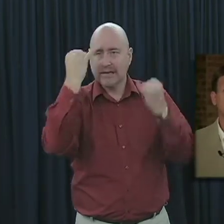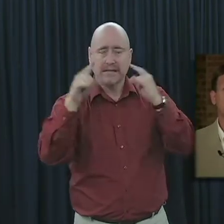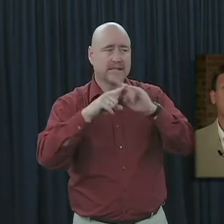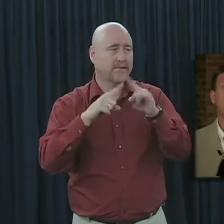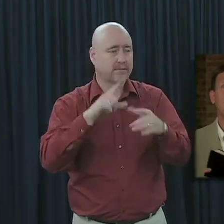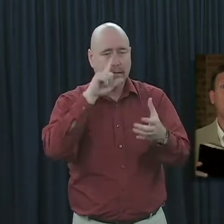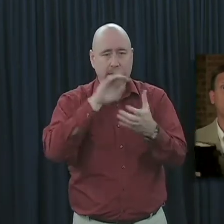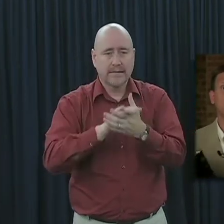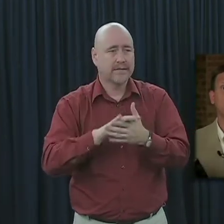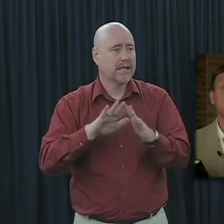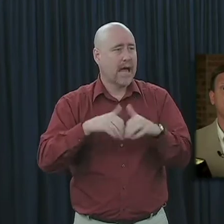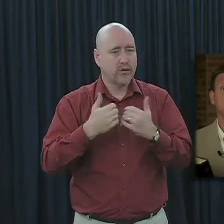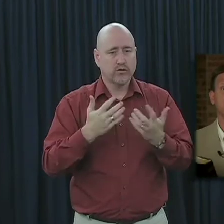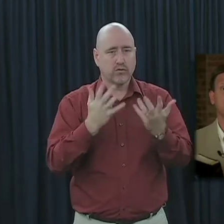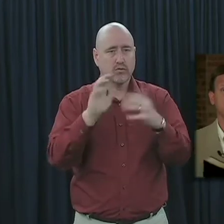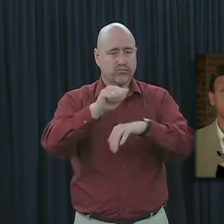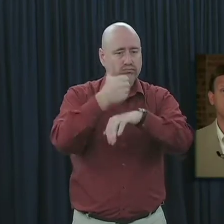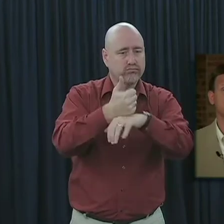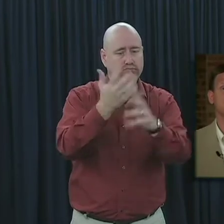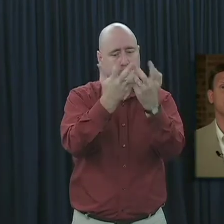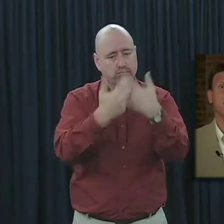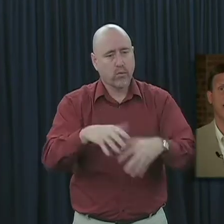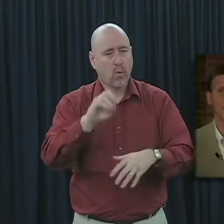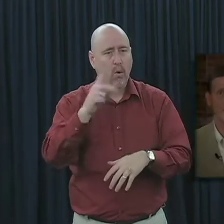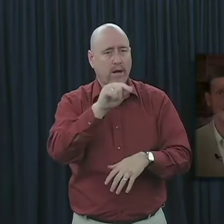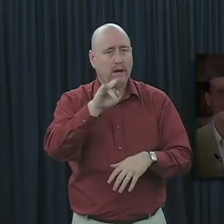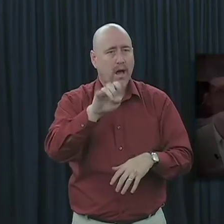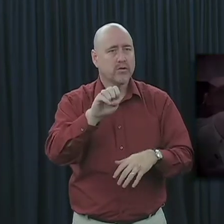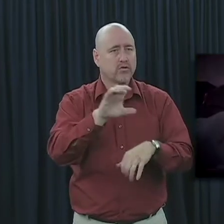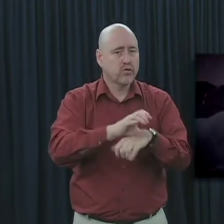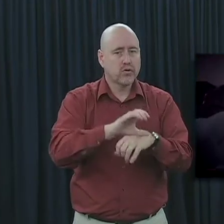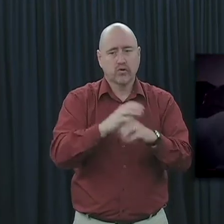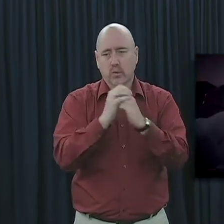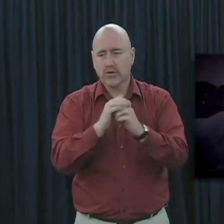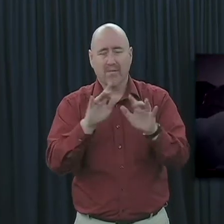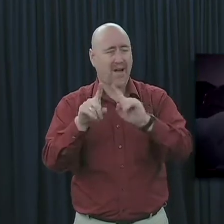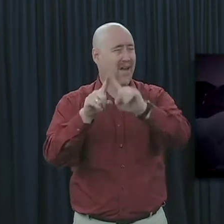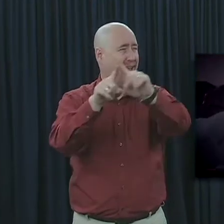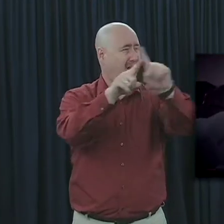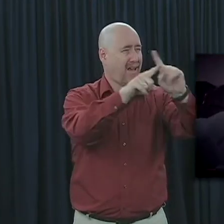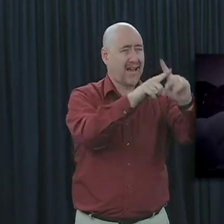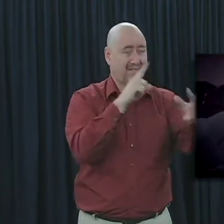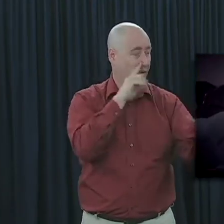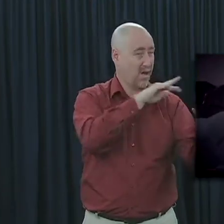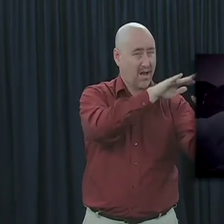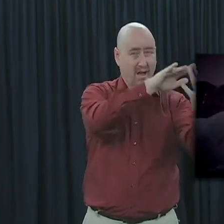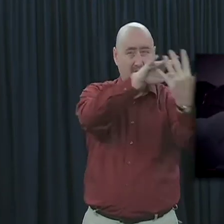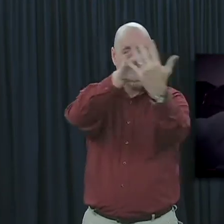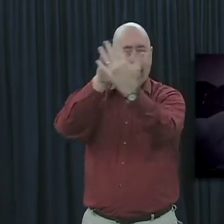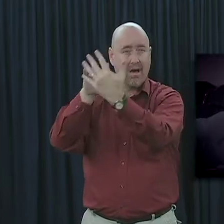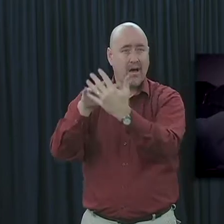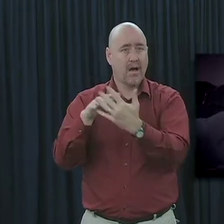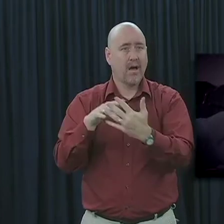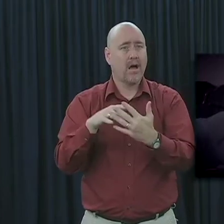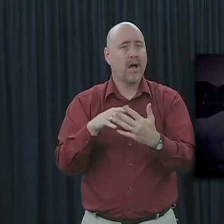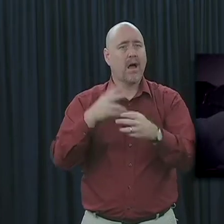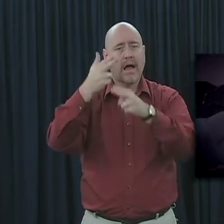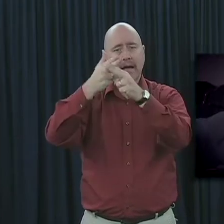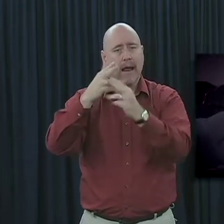issues and about how to organize the church and how to worship. If you were to examine, for example, a directory of churches